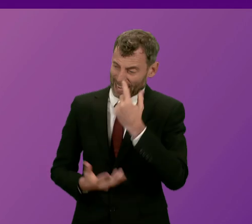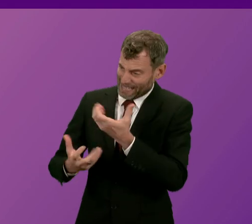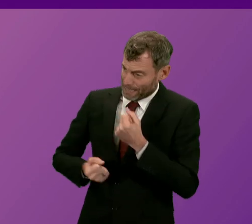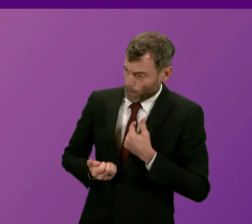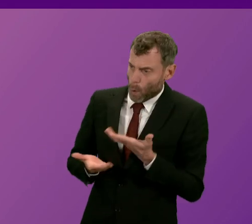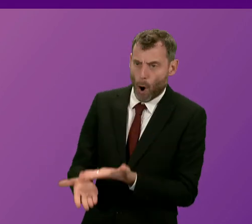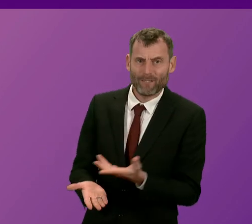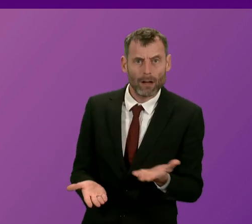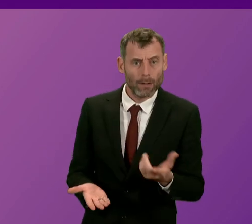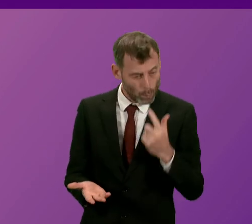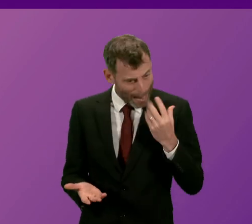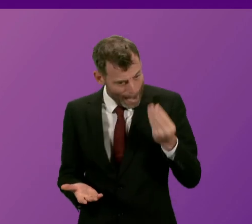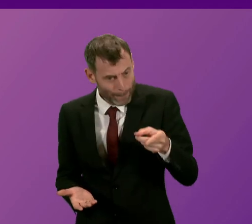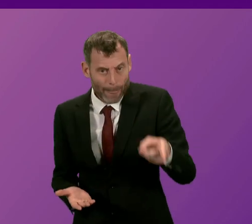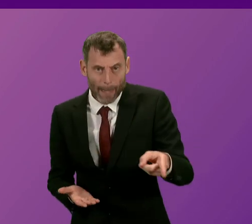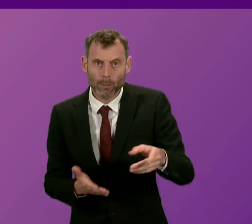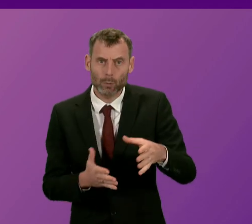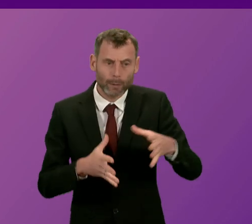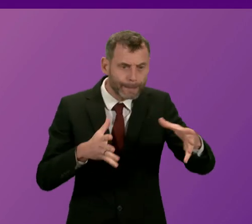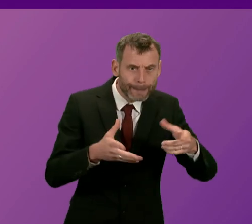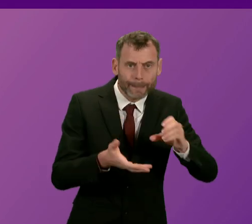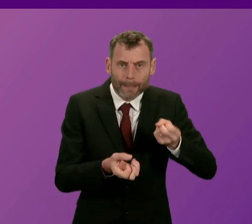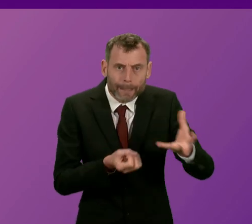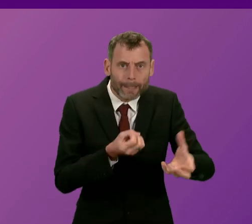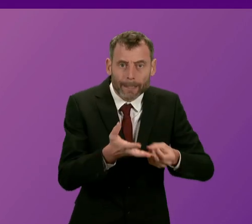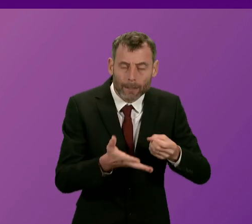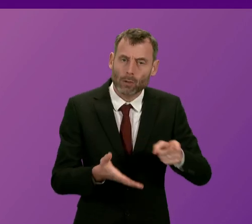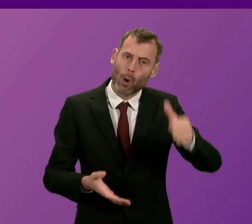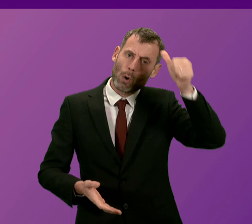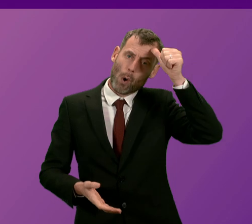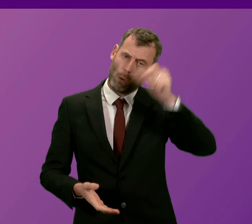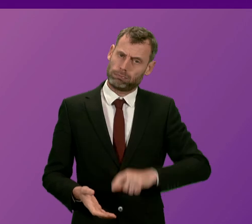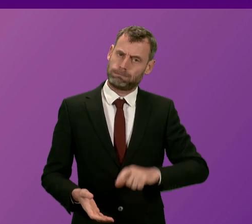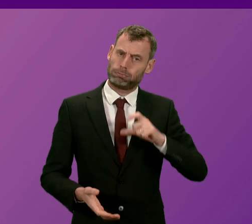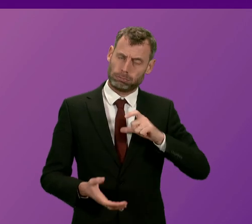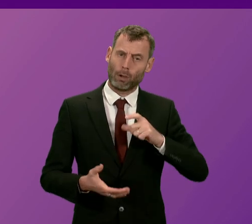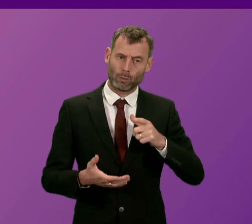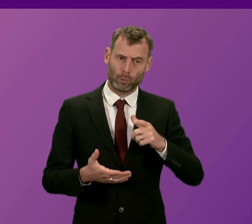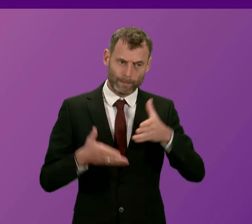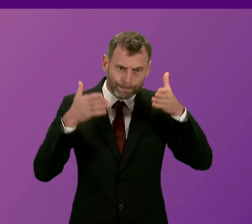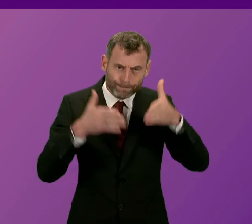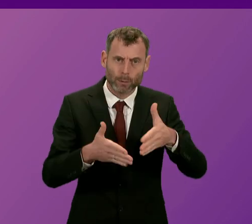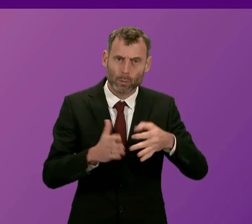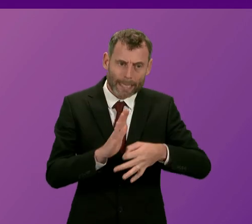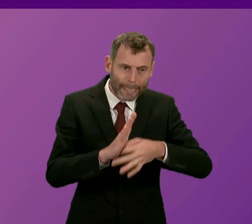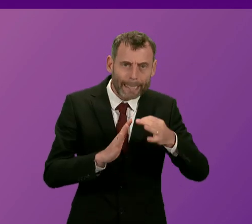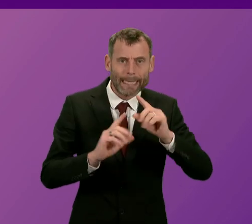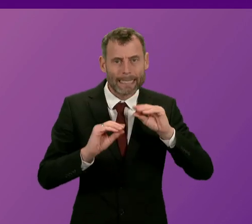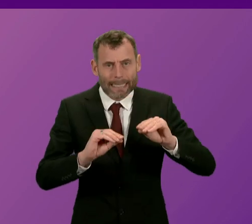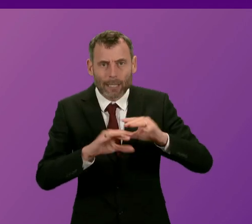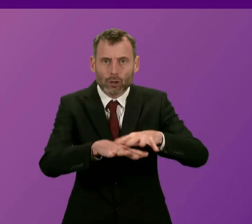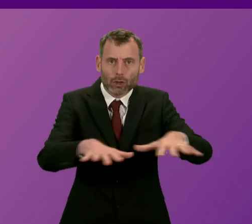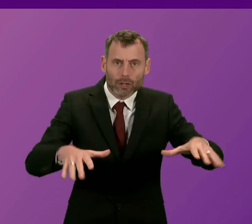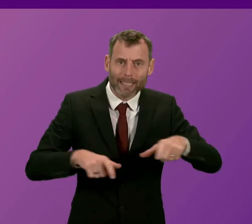be something that would help local authority financing by having the certainty from the Government about investing in the teaching profession which has always been